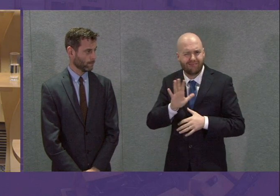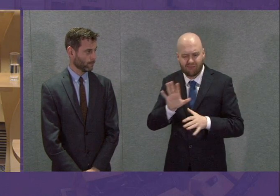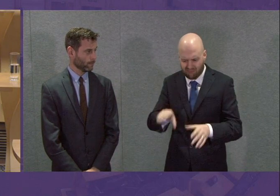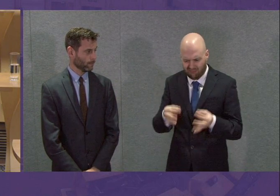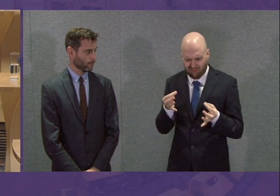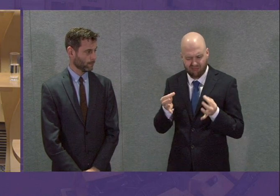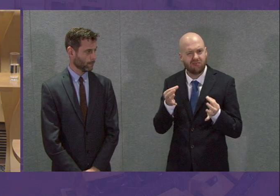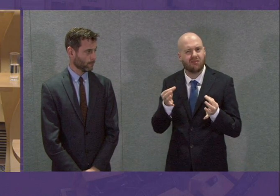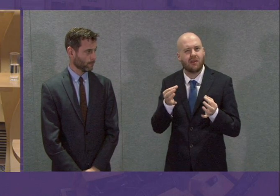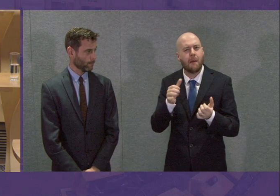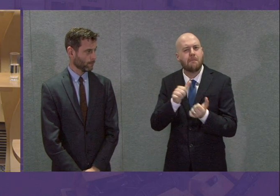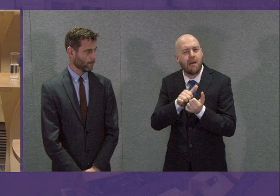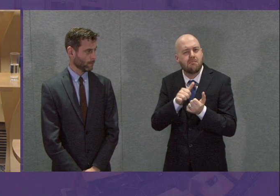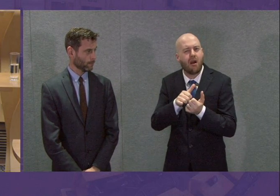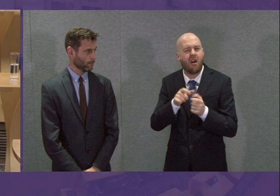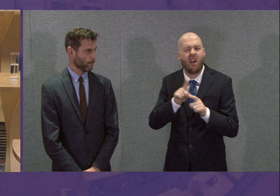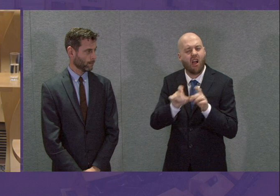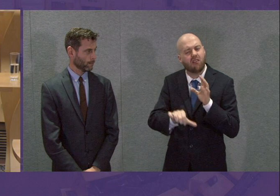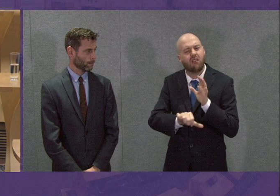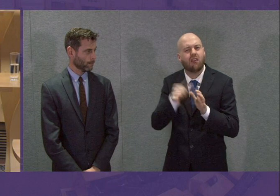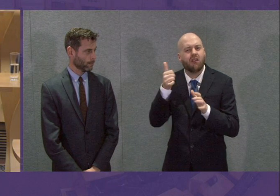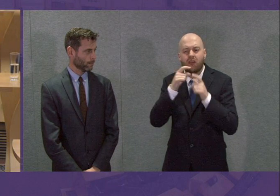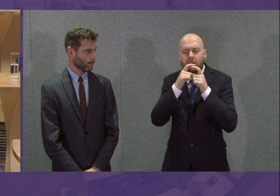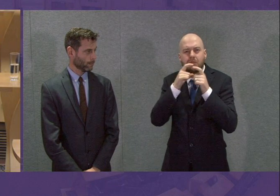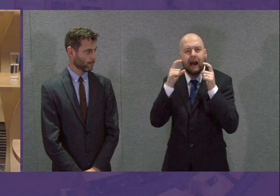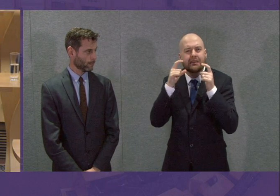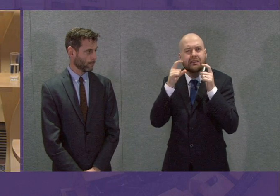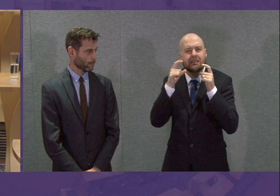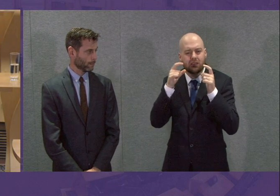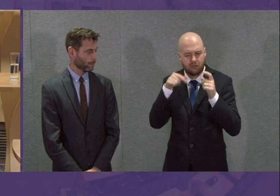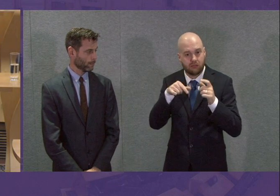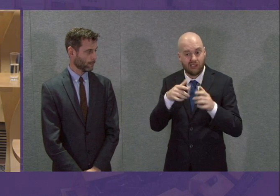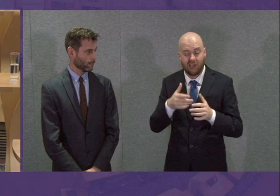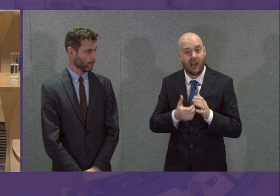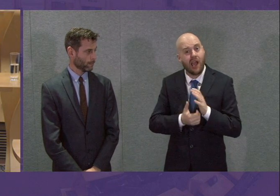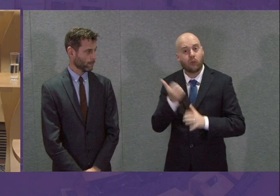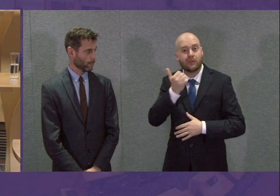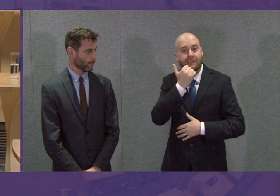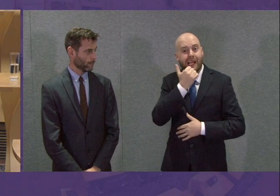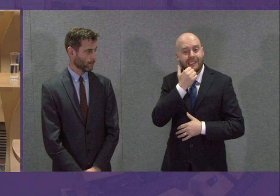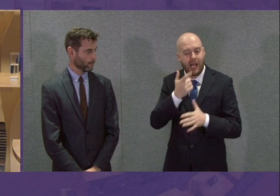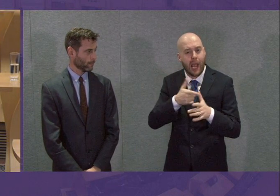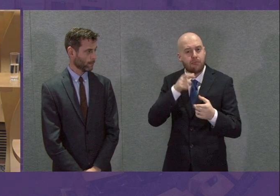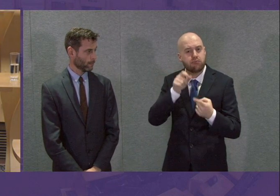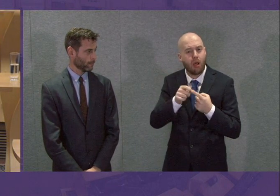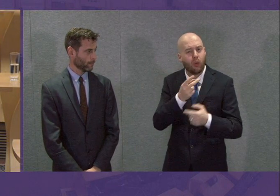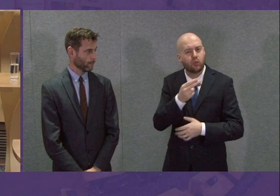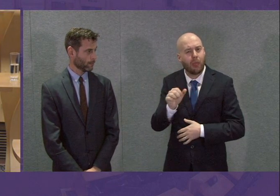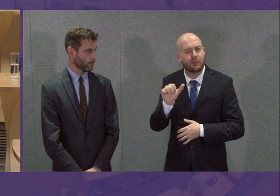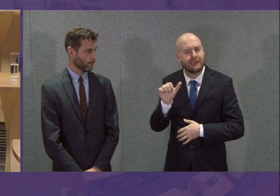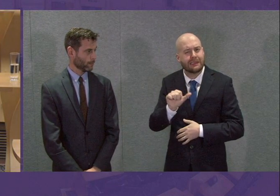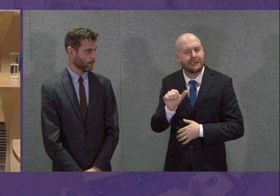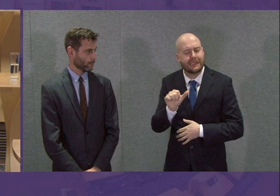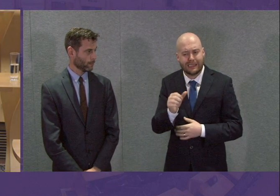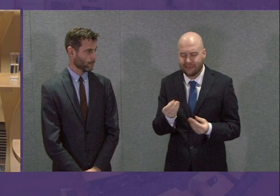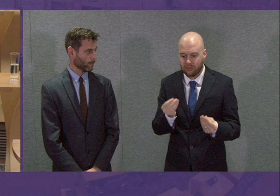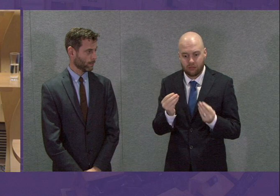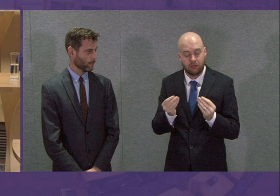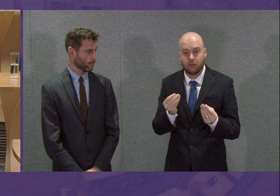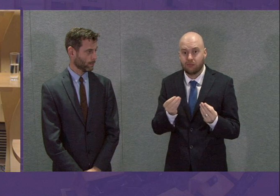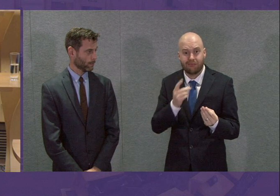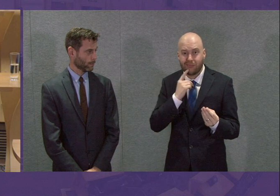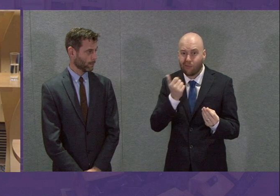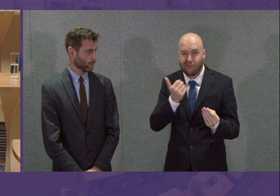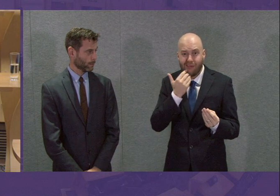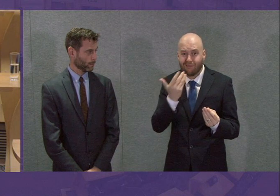surgical masks with expiry dates of April 2016. When we raised the concern on Tuesday that this